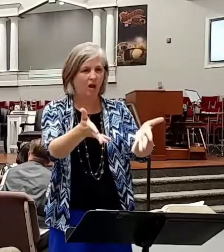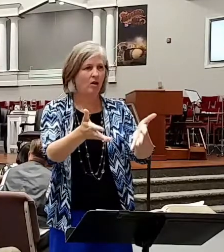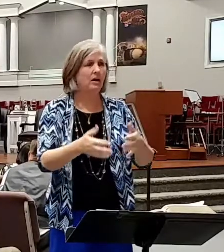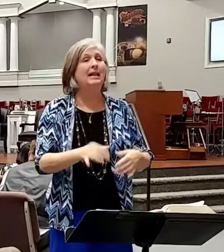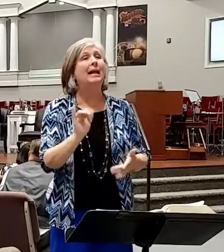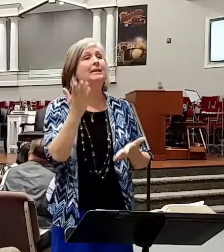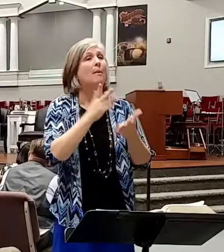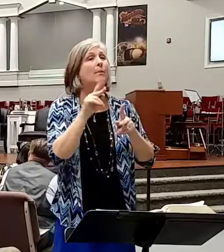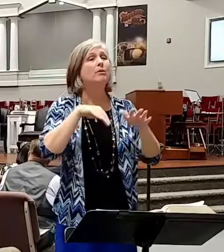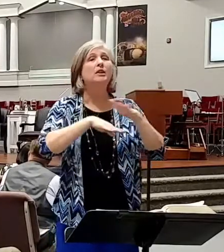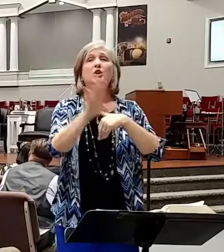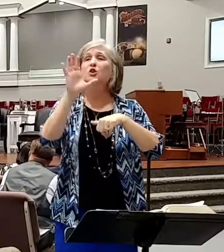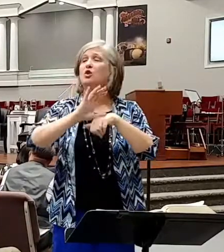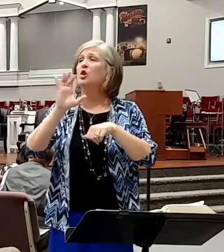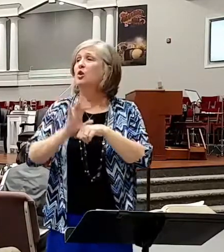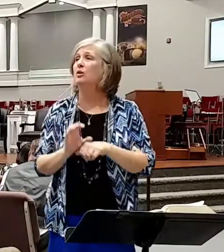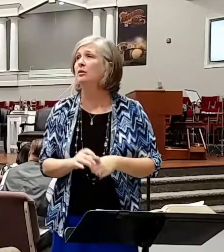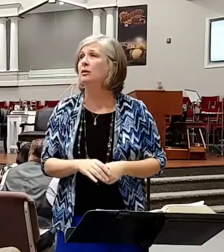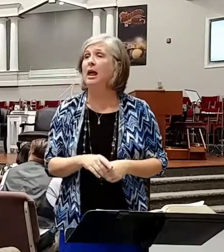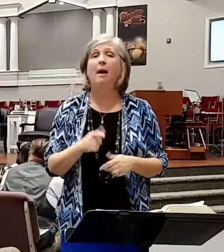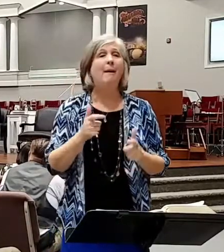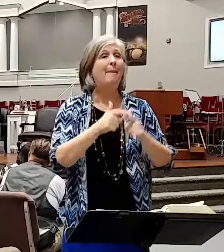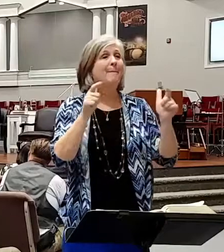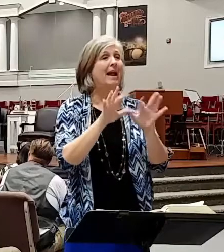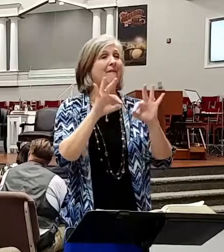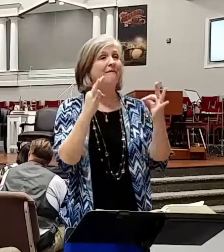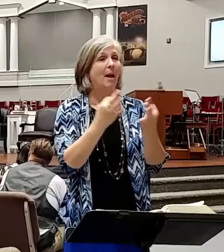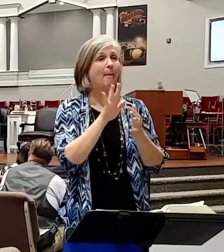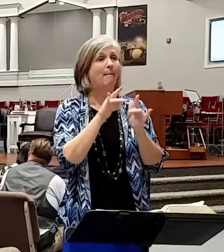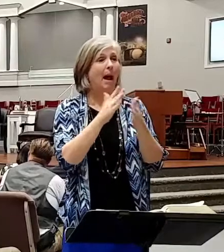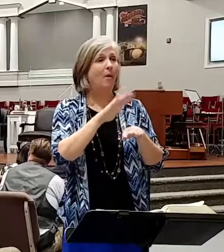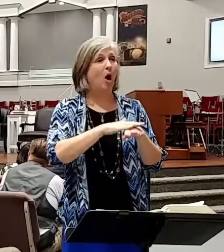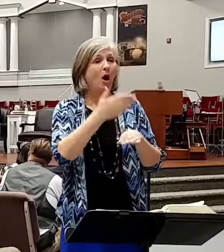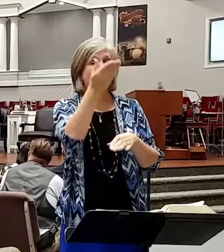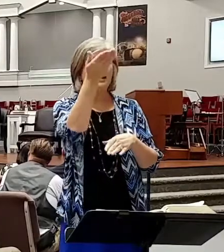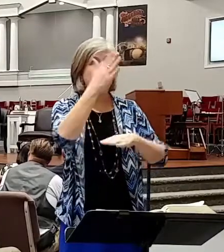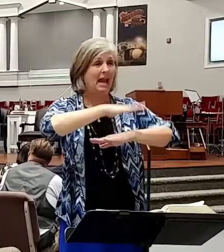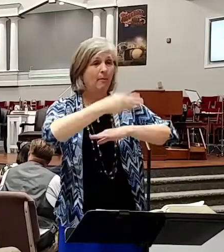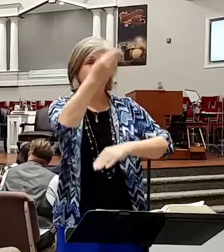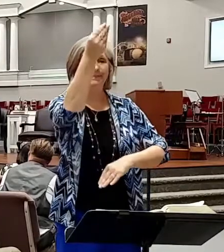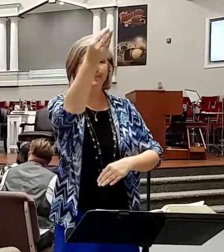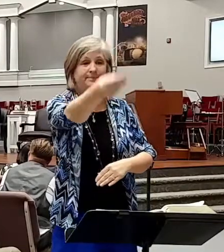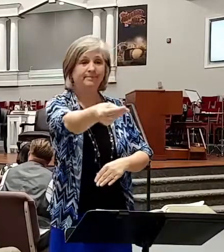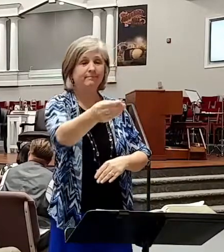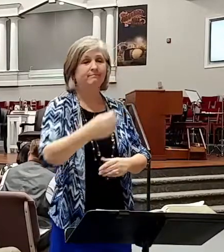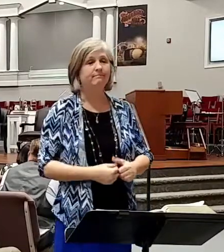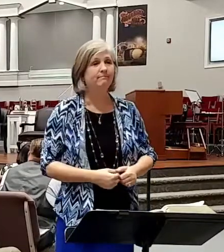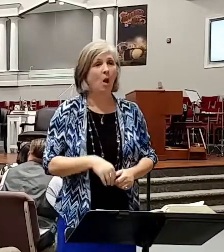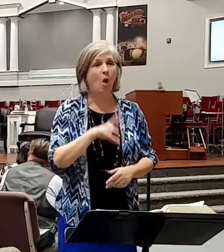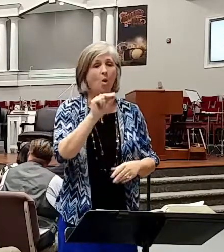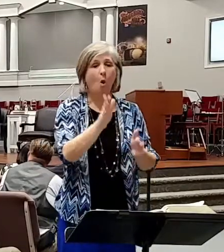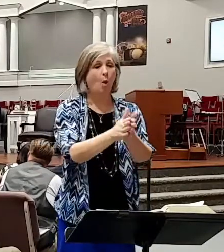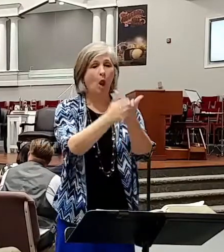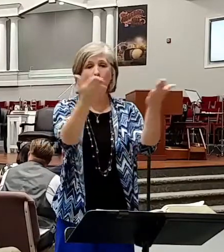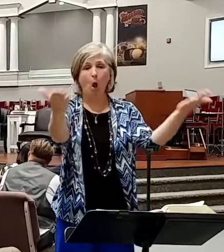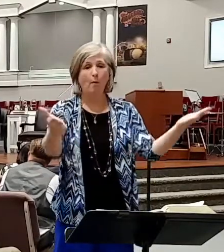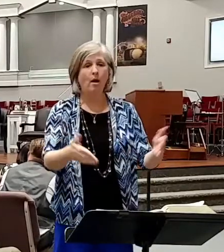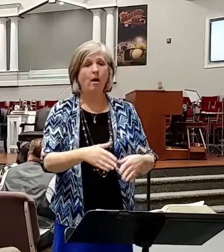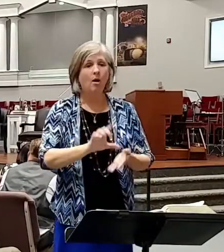some churches and they got a big family bible on the communion table and it just sits there nobody ever opens it it's got dust on it when I